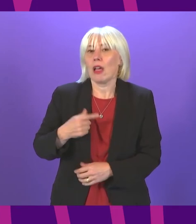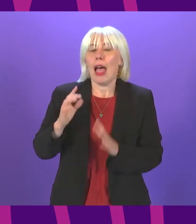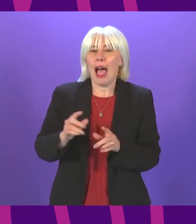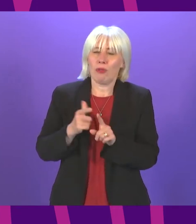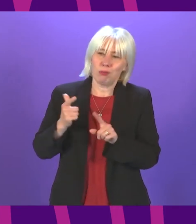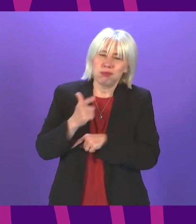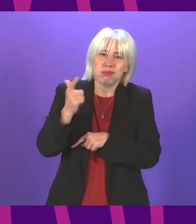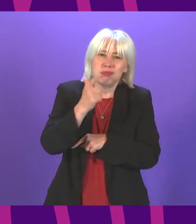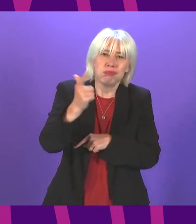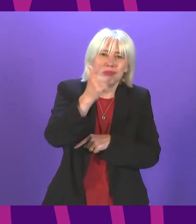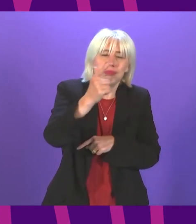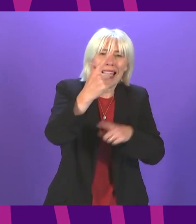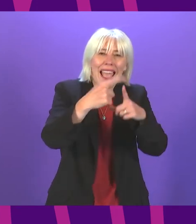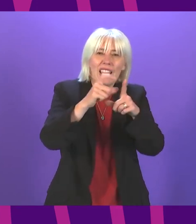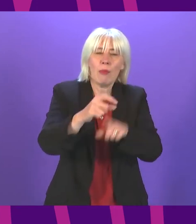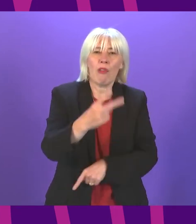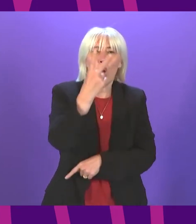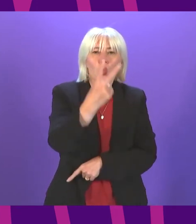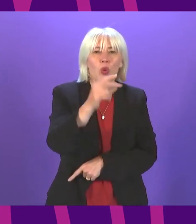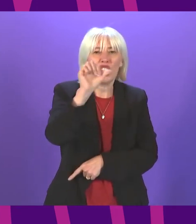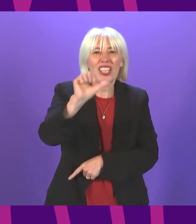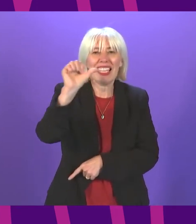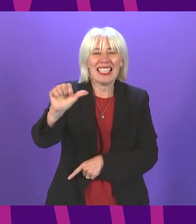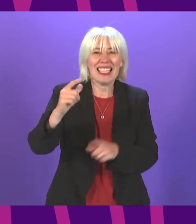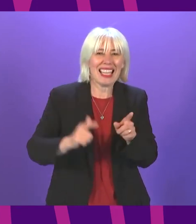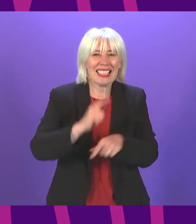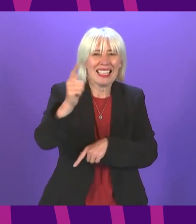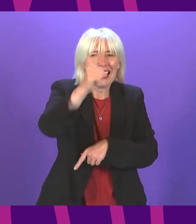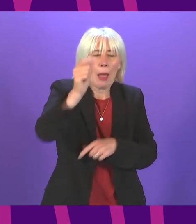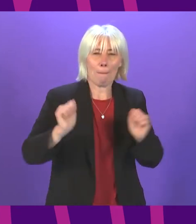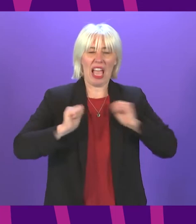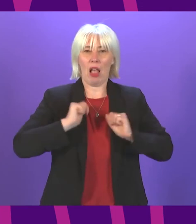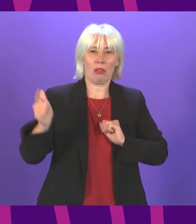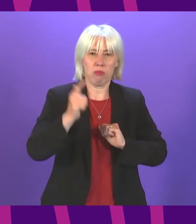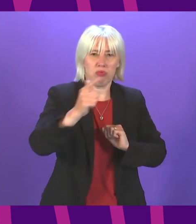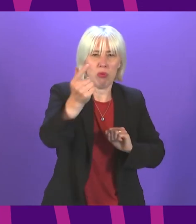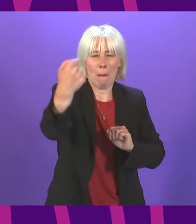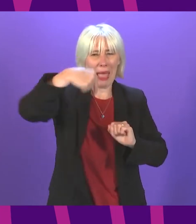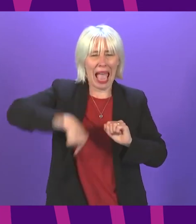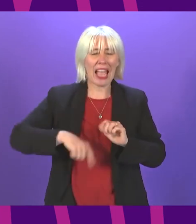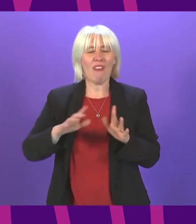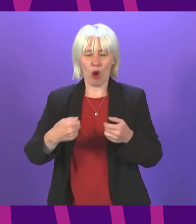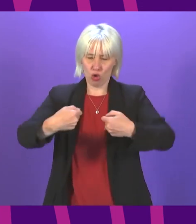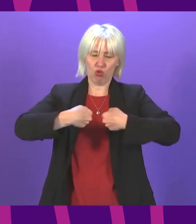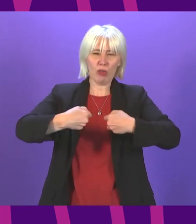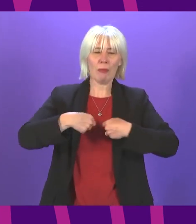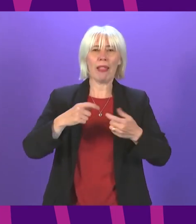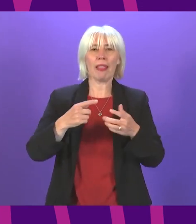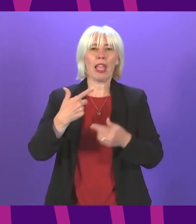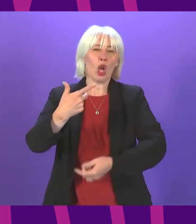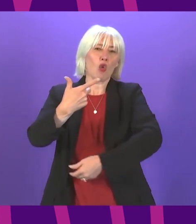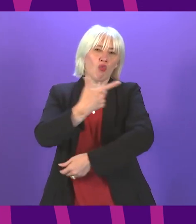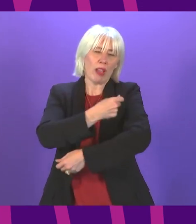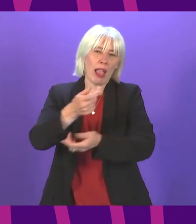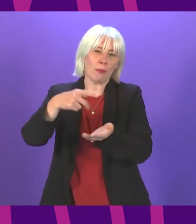travel to Edinburgh a 266 mile round trip for types of cancer treatments such as radiotherapy